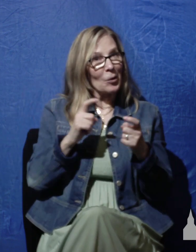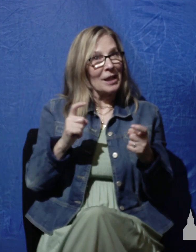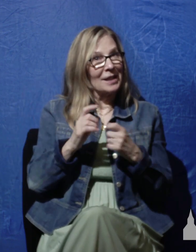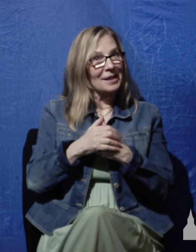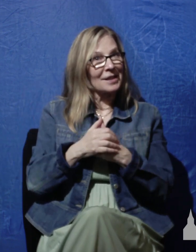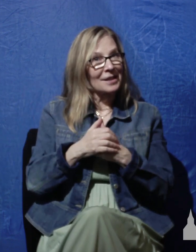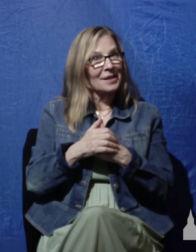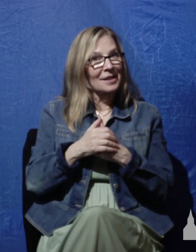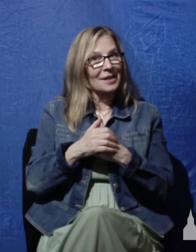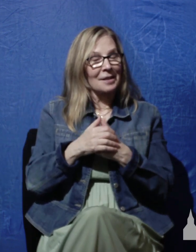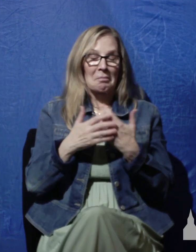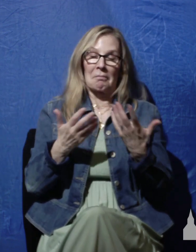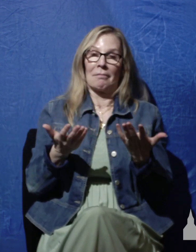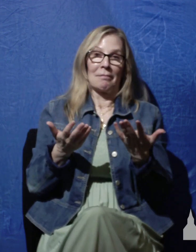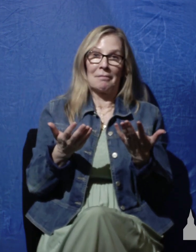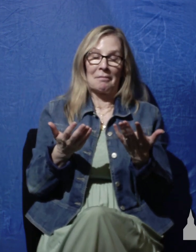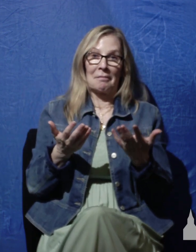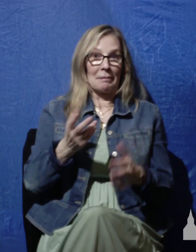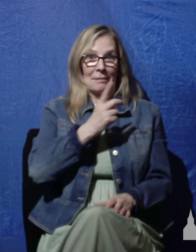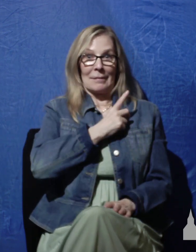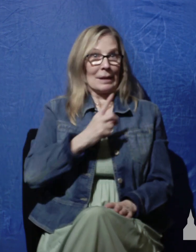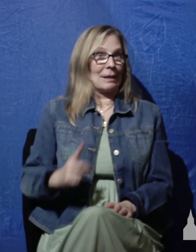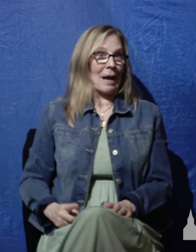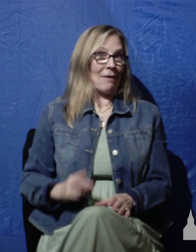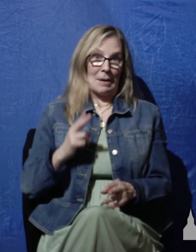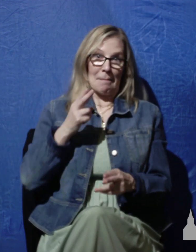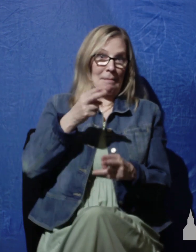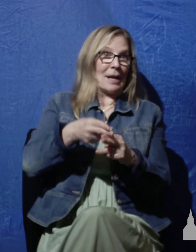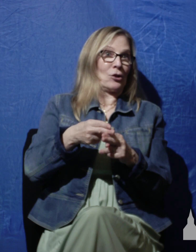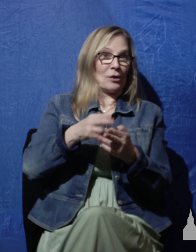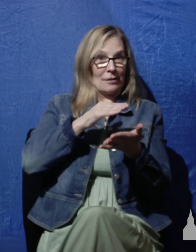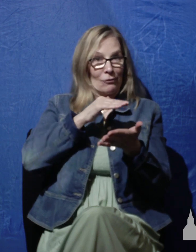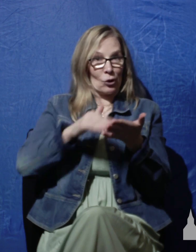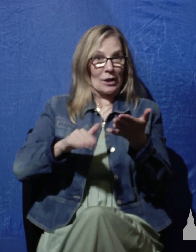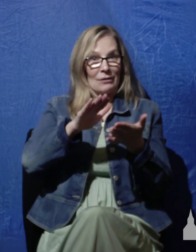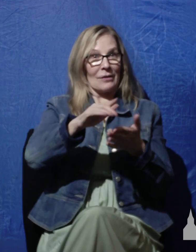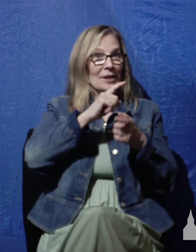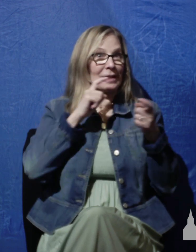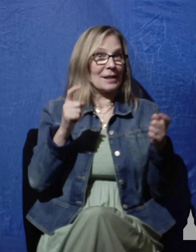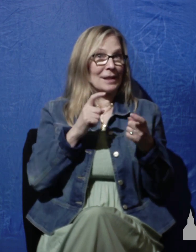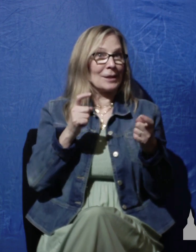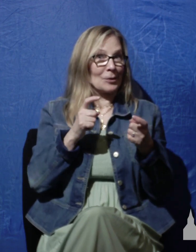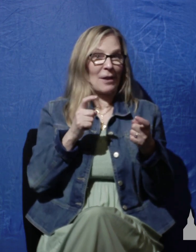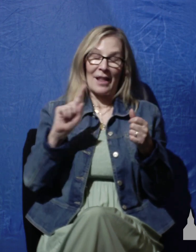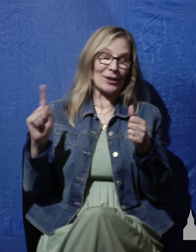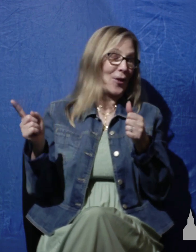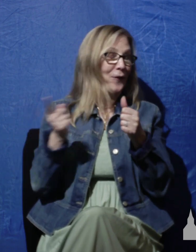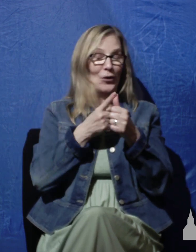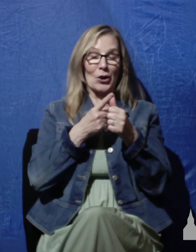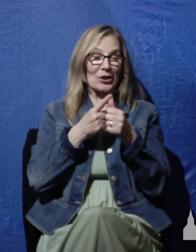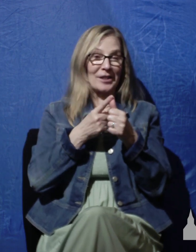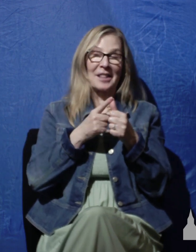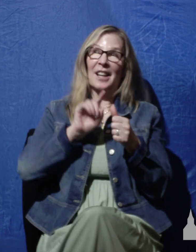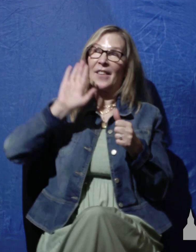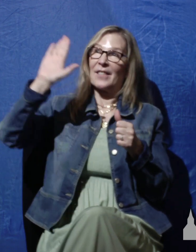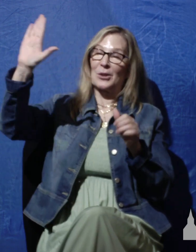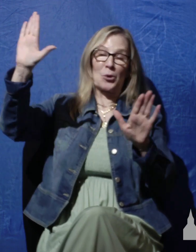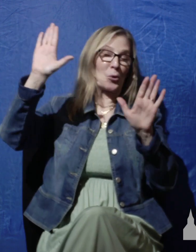by coincidence that David mentions the forgiveness of his sins as the first of all of God's great benefits to him.